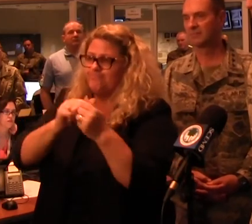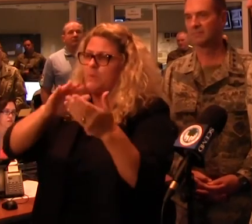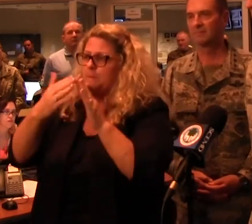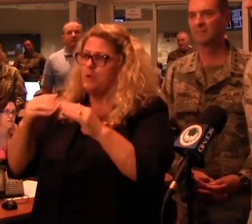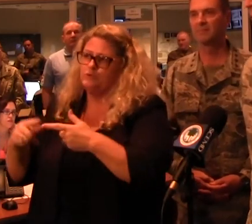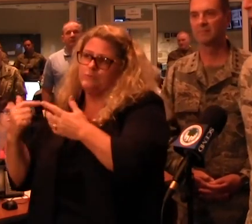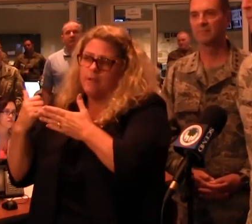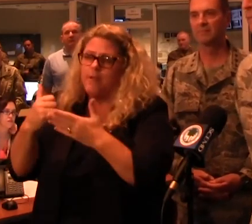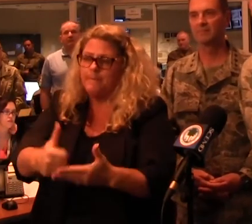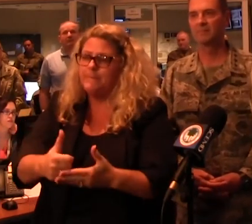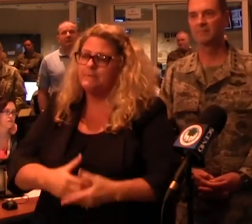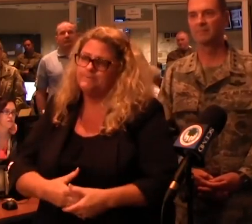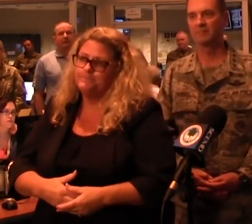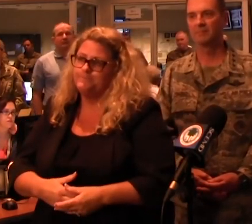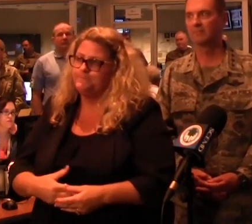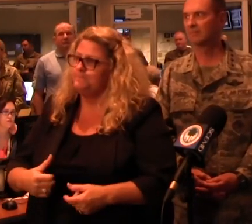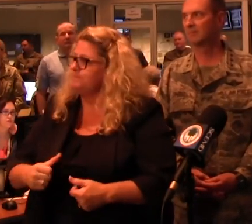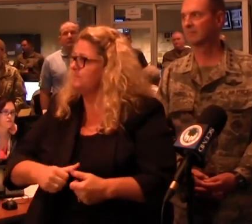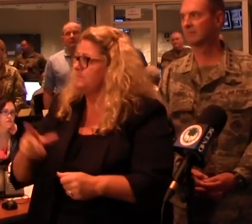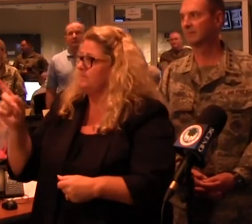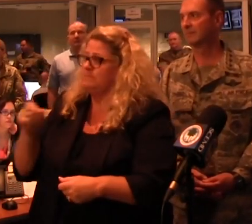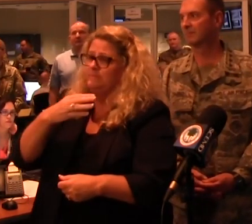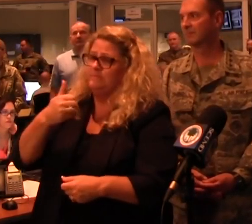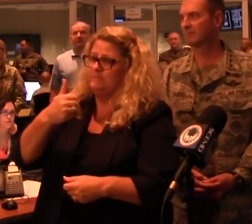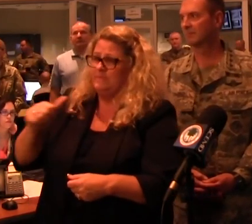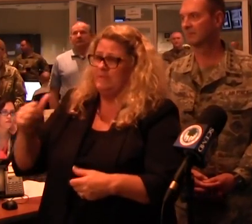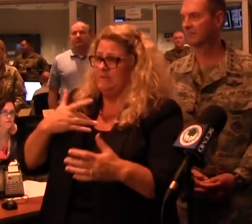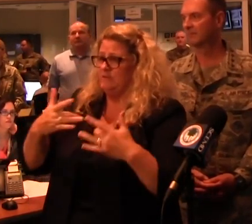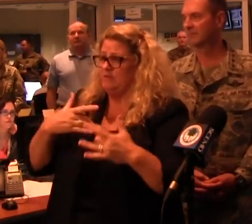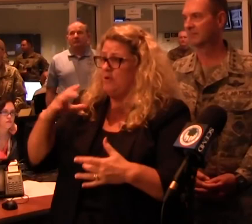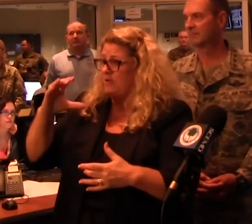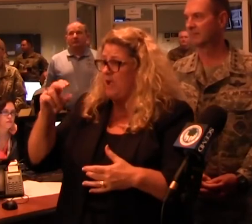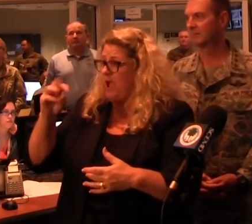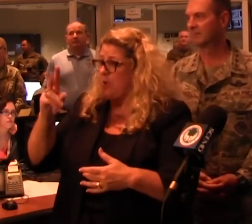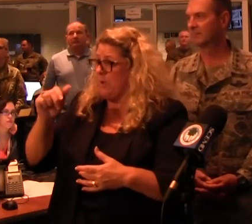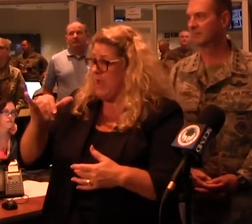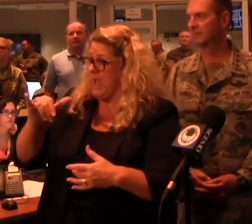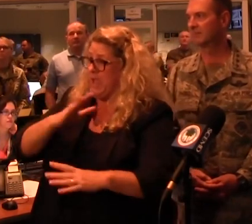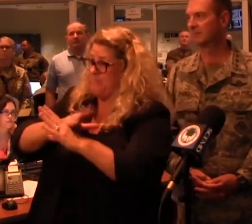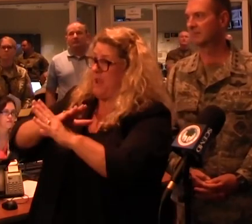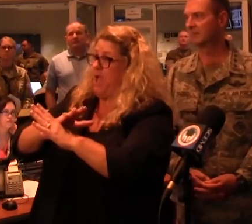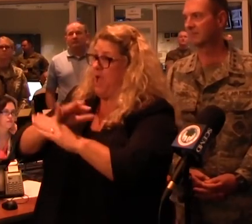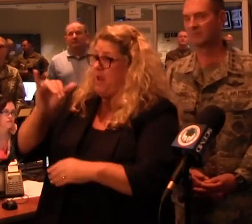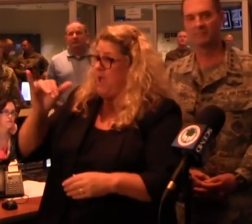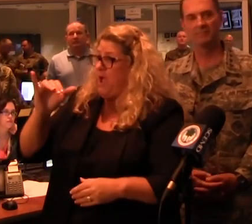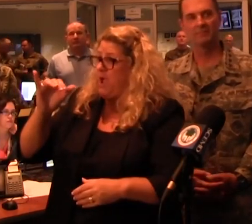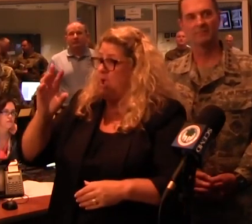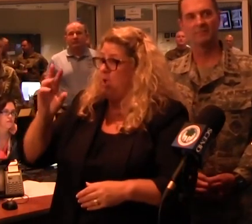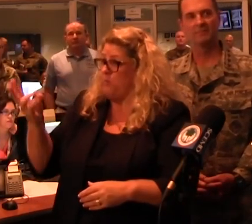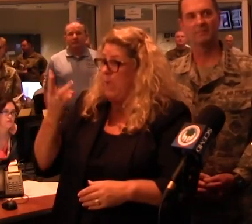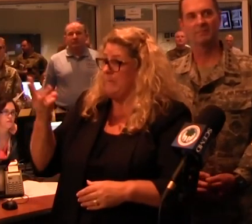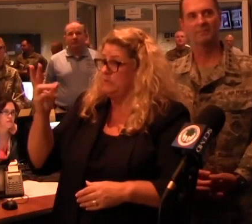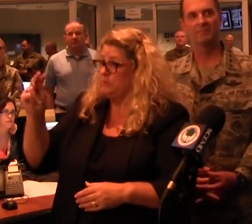some of their assets to bear in that regard. Is there any concern that Conway might get cut off as Wilmington is in North Carolina